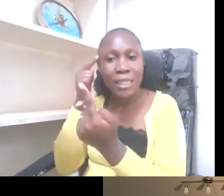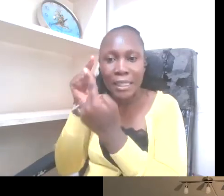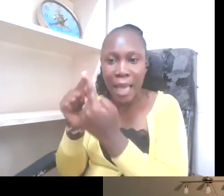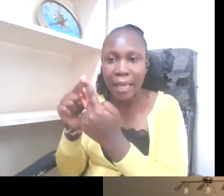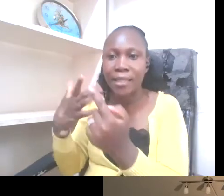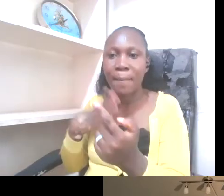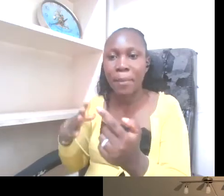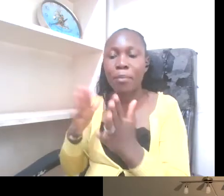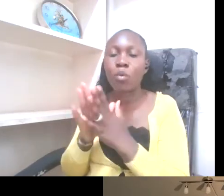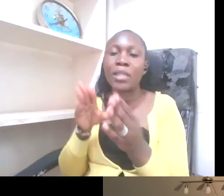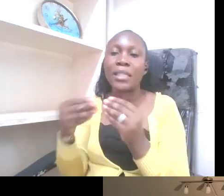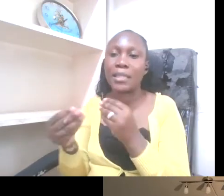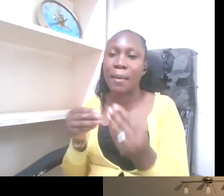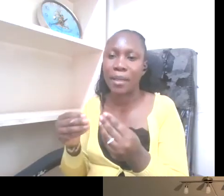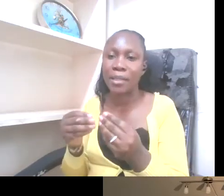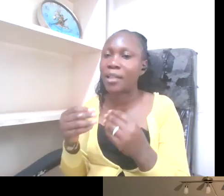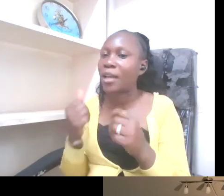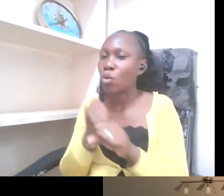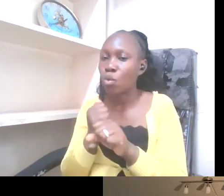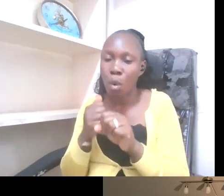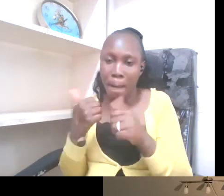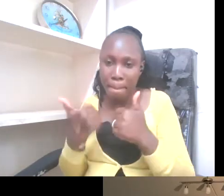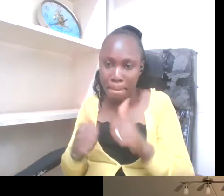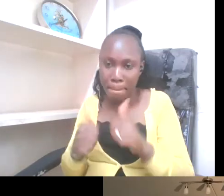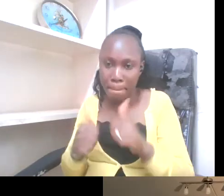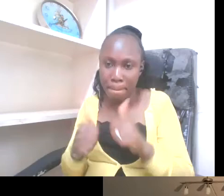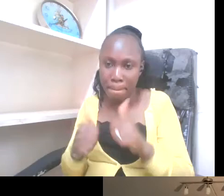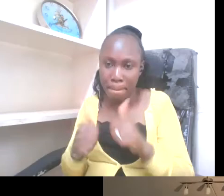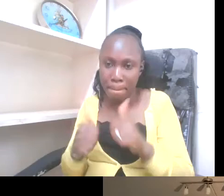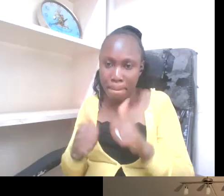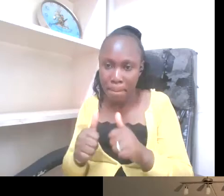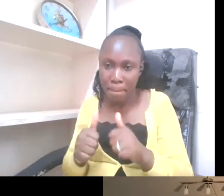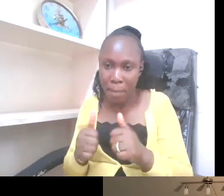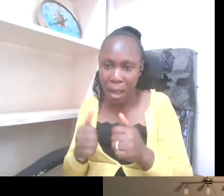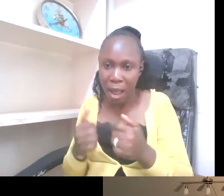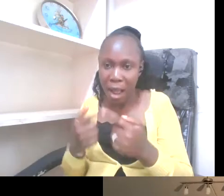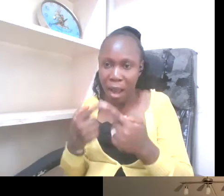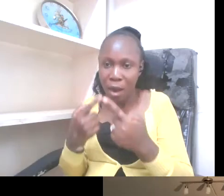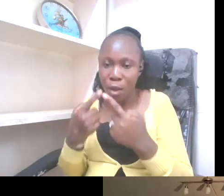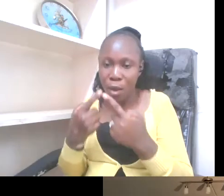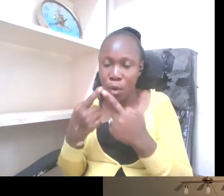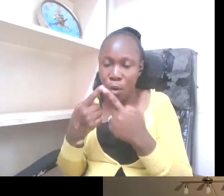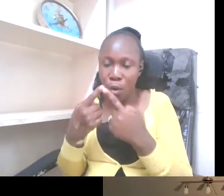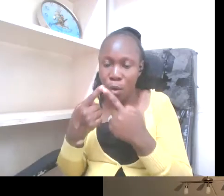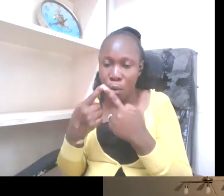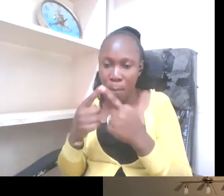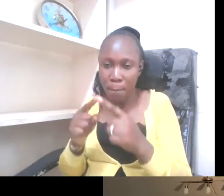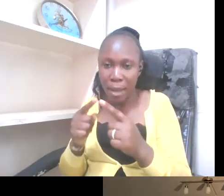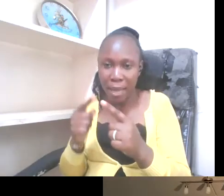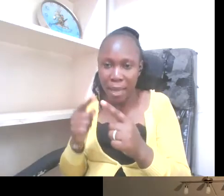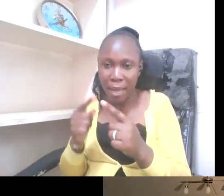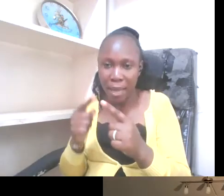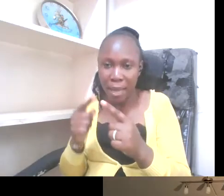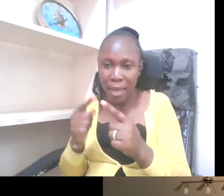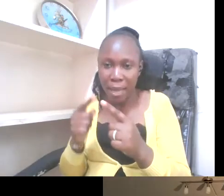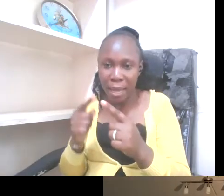yet to do that targeting work. We've had just a nice welcoming space, but we are yet to really